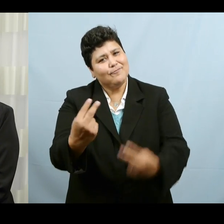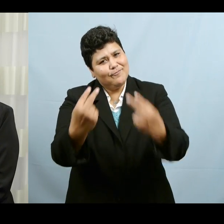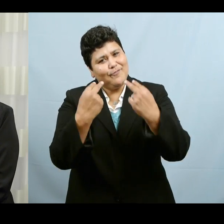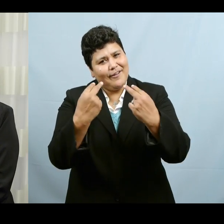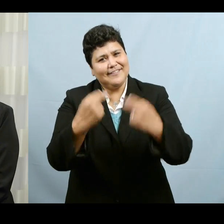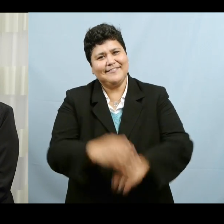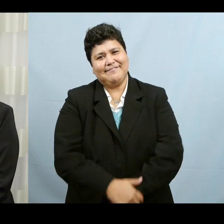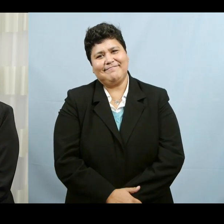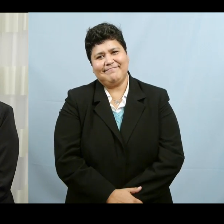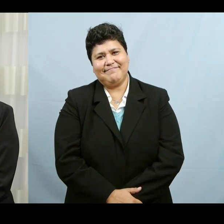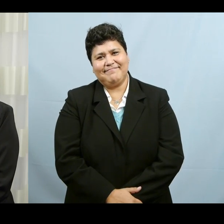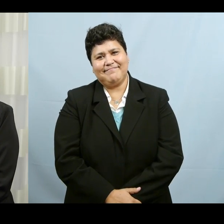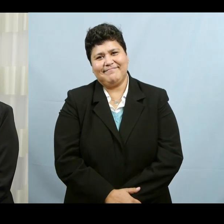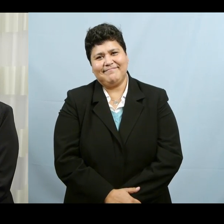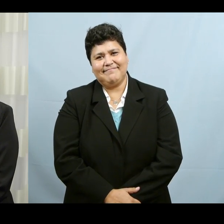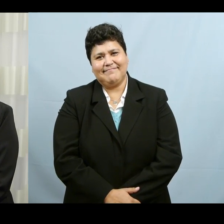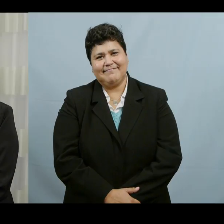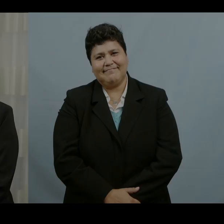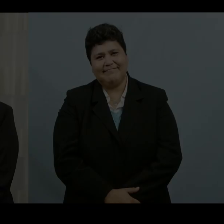watch this program.